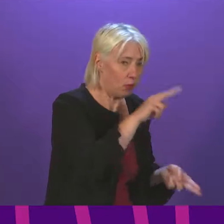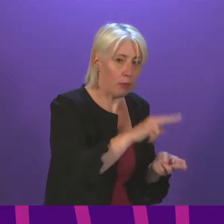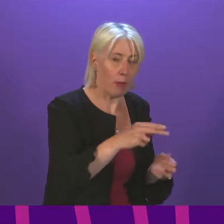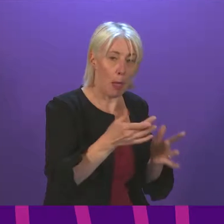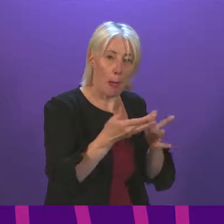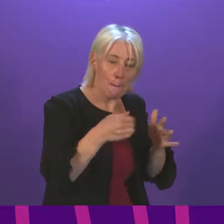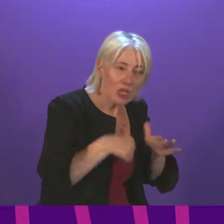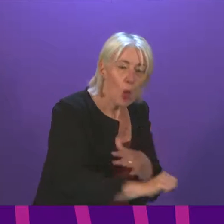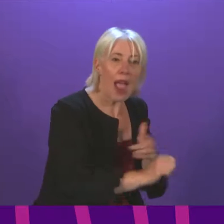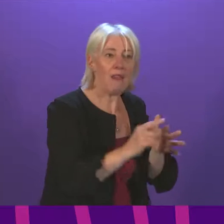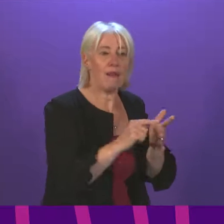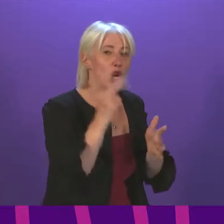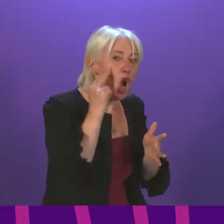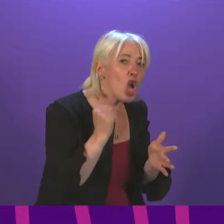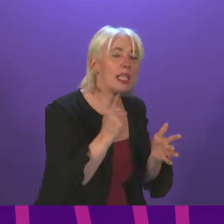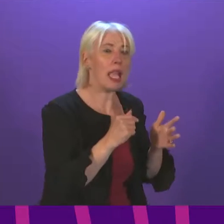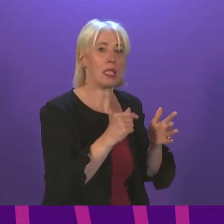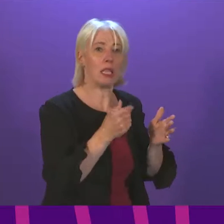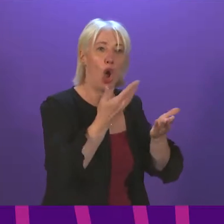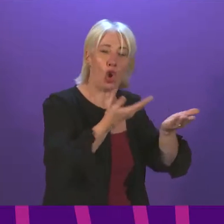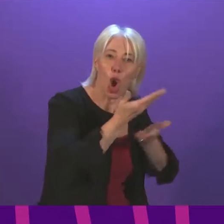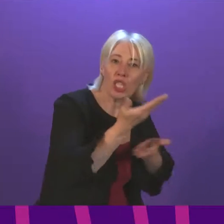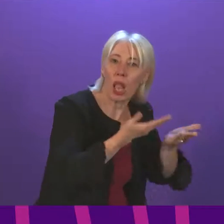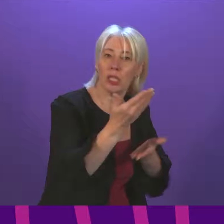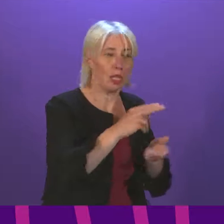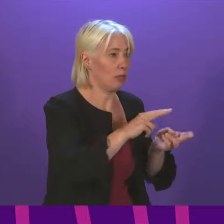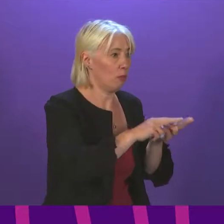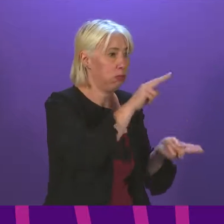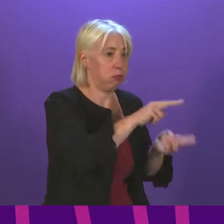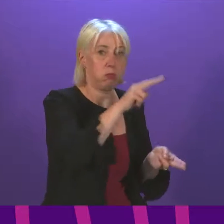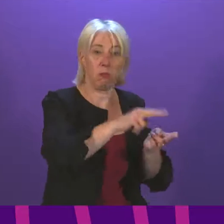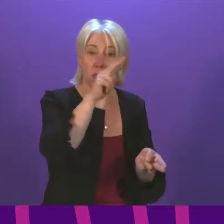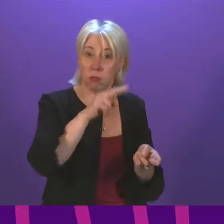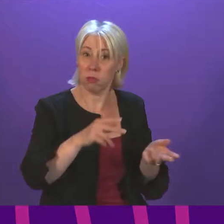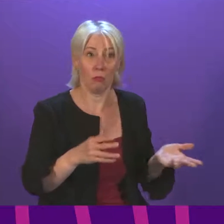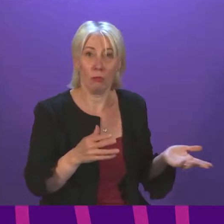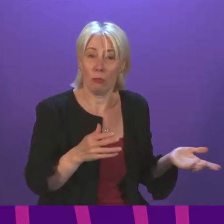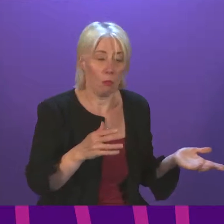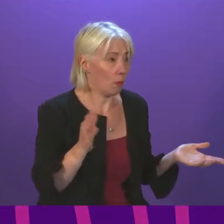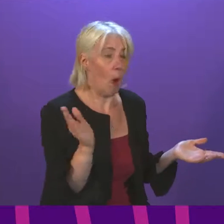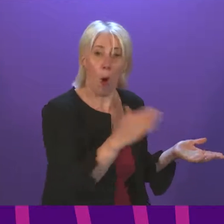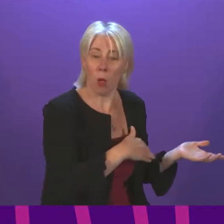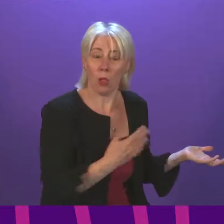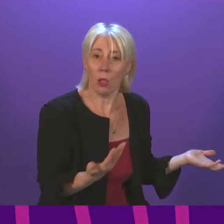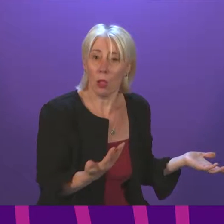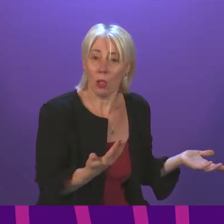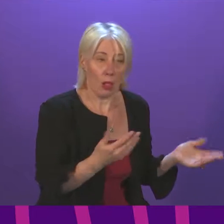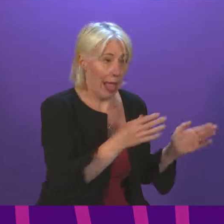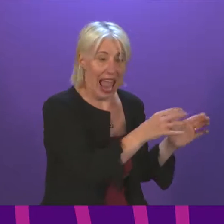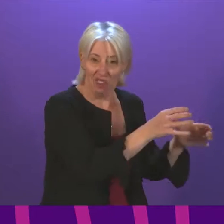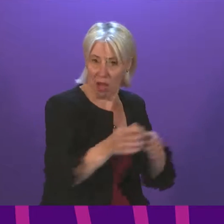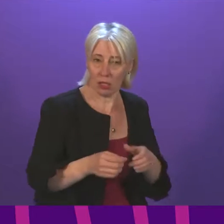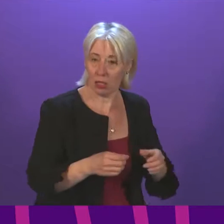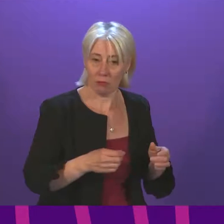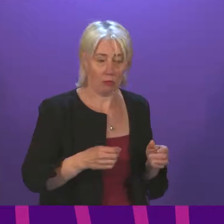up 9.1%. Consultants up 46%. Emergency medicine consultants up 220%.